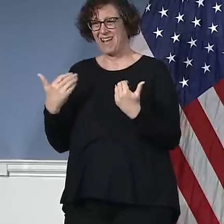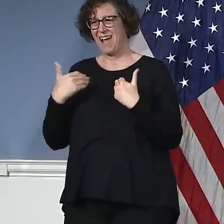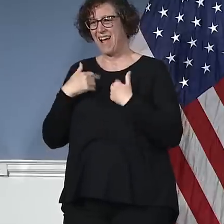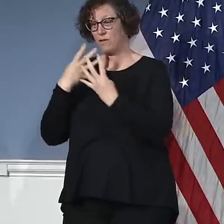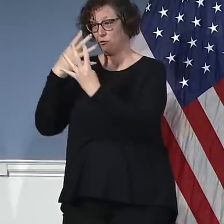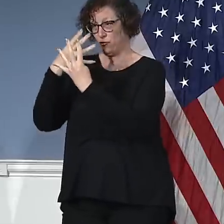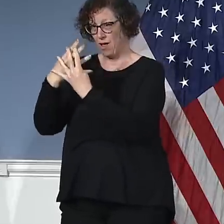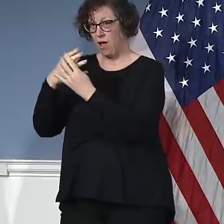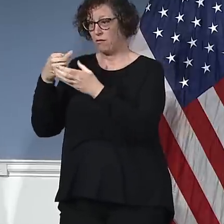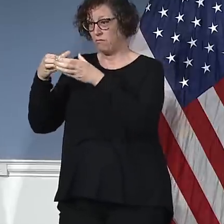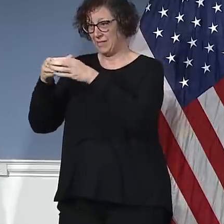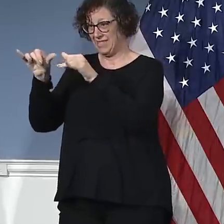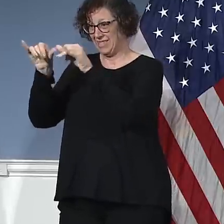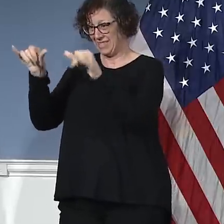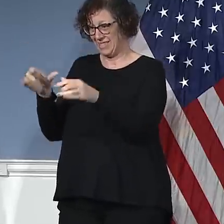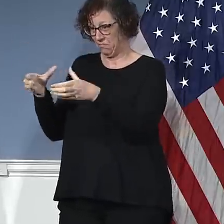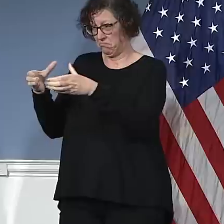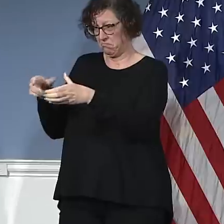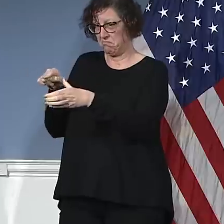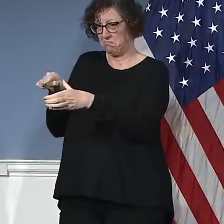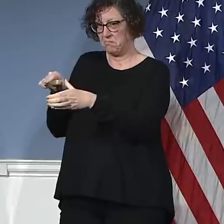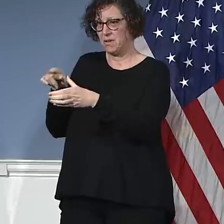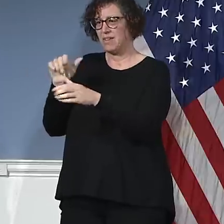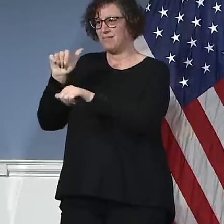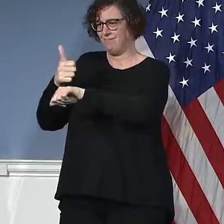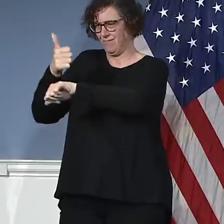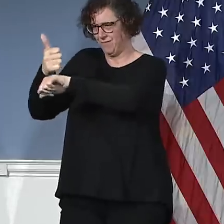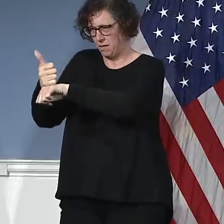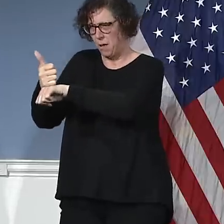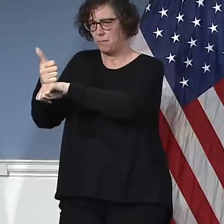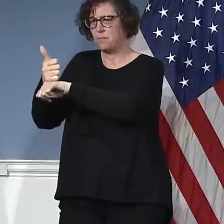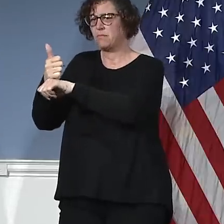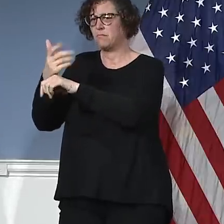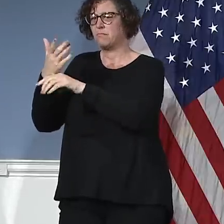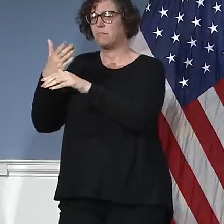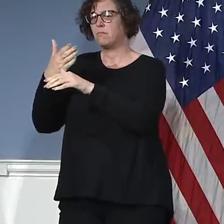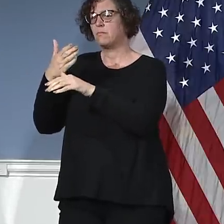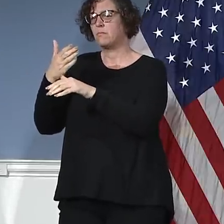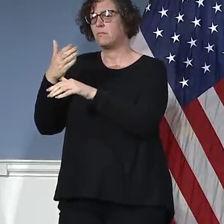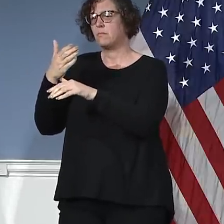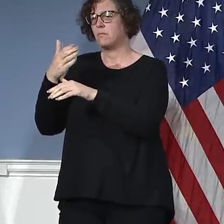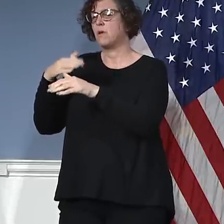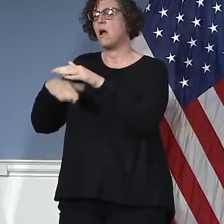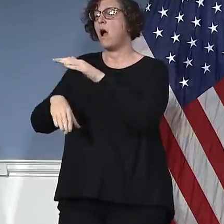over 20,000 inmates. That's where we were in the 1980s